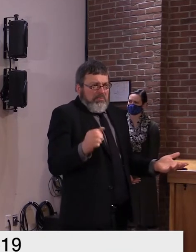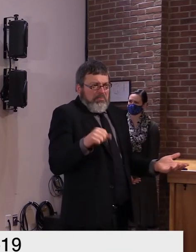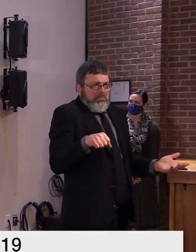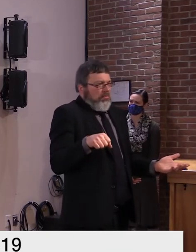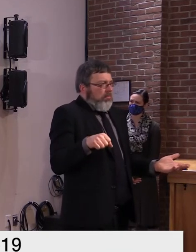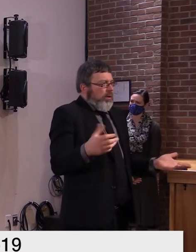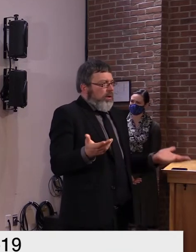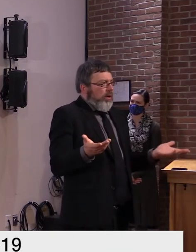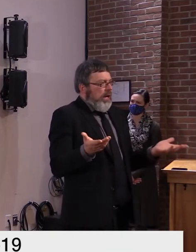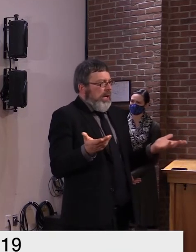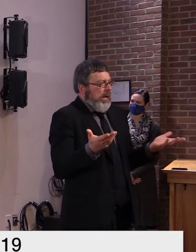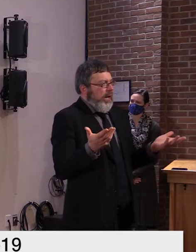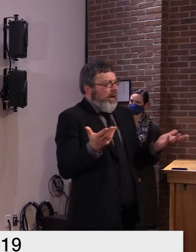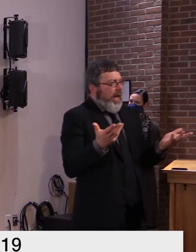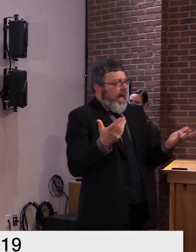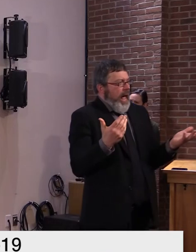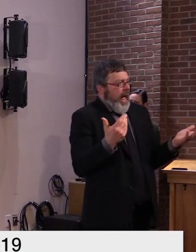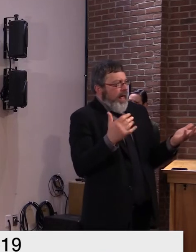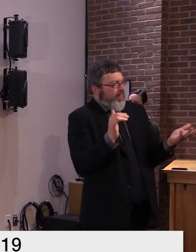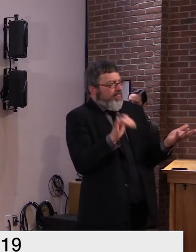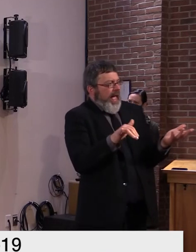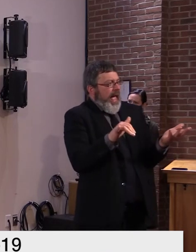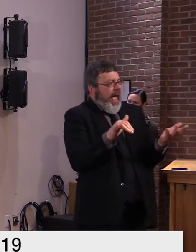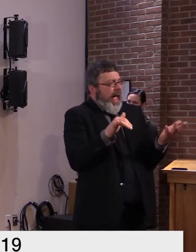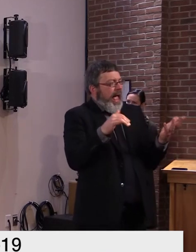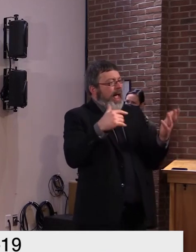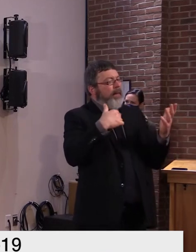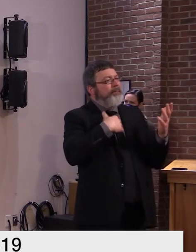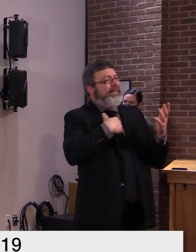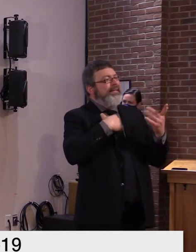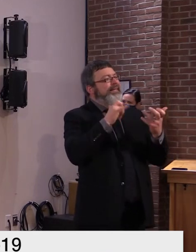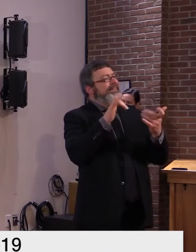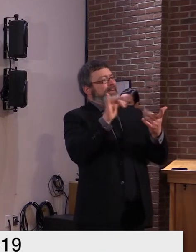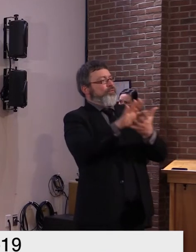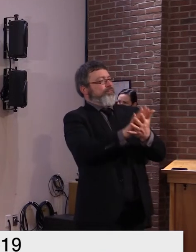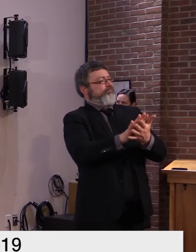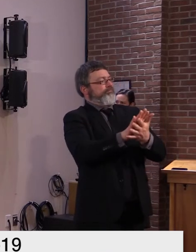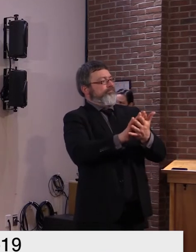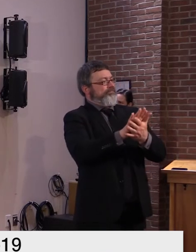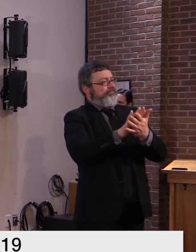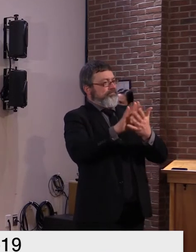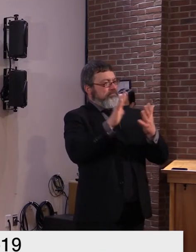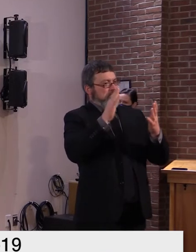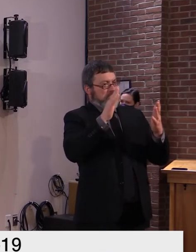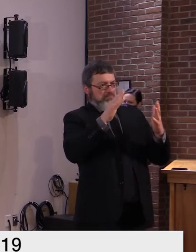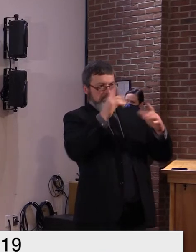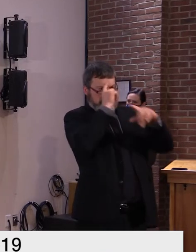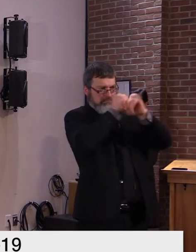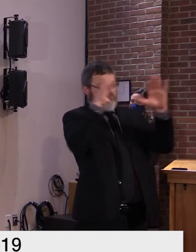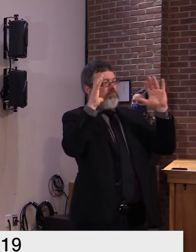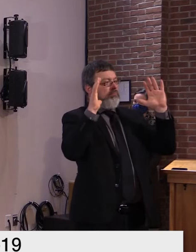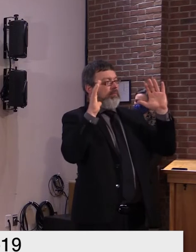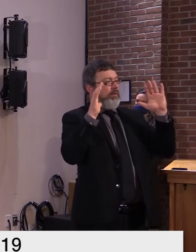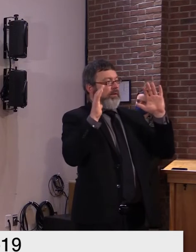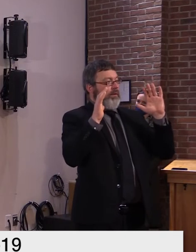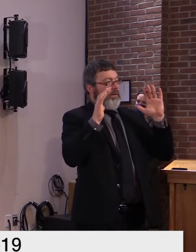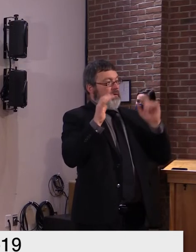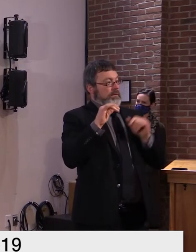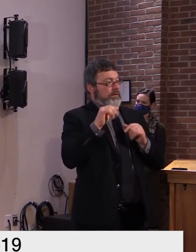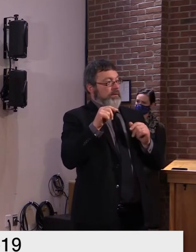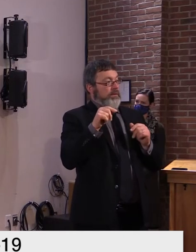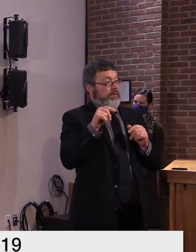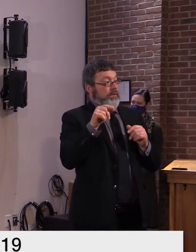tacit understanding because it really is about um social gatherings that do not typically occur